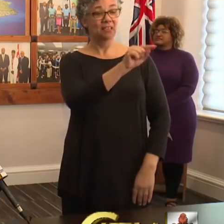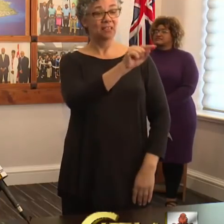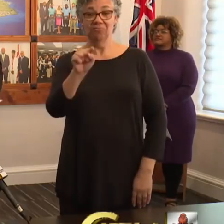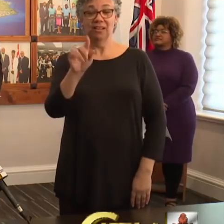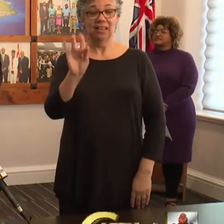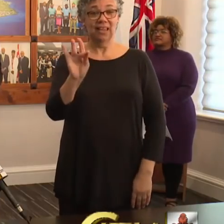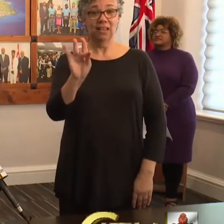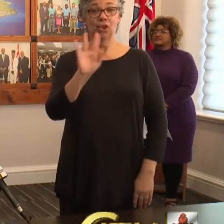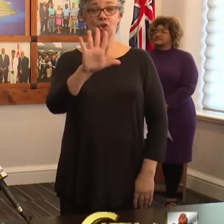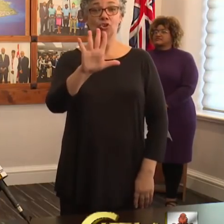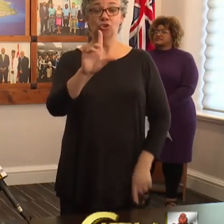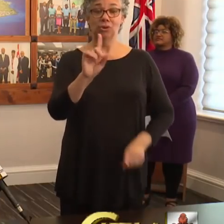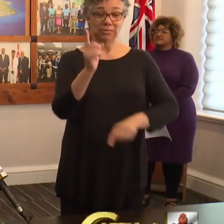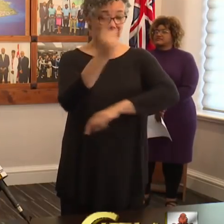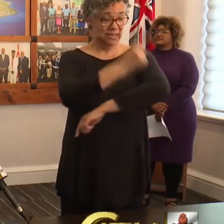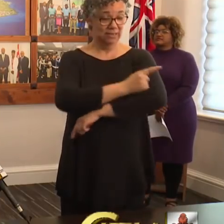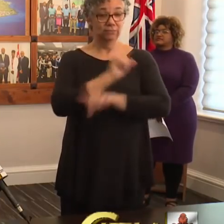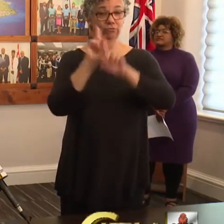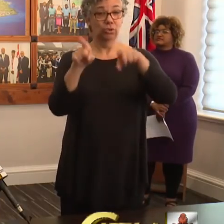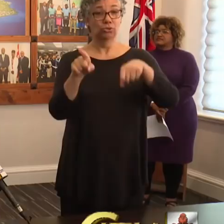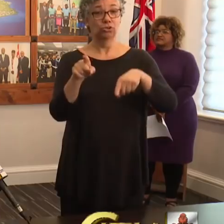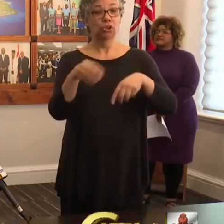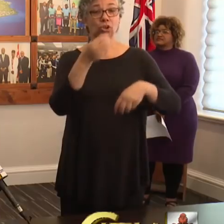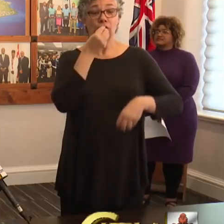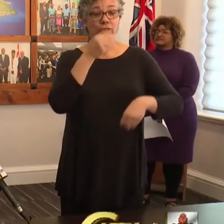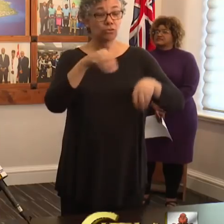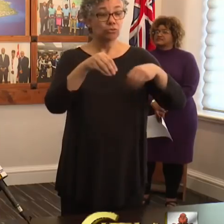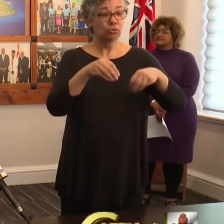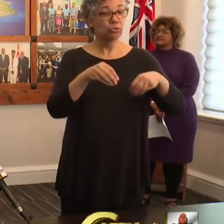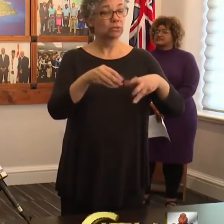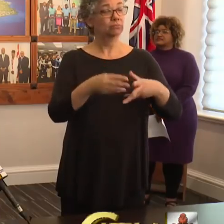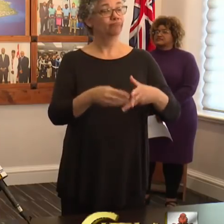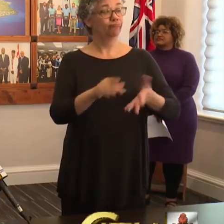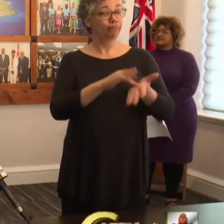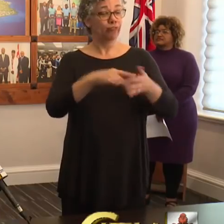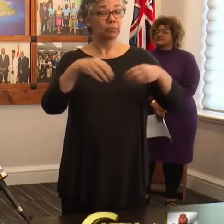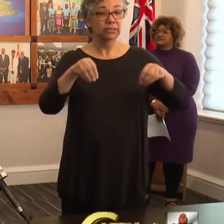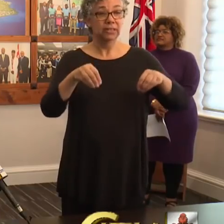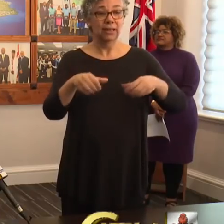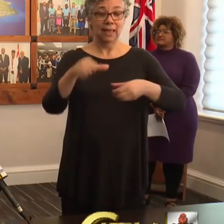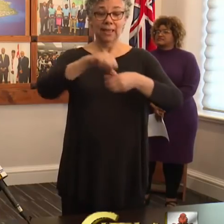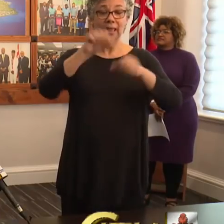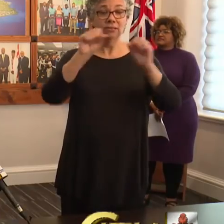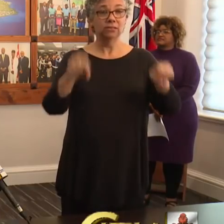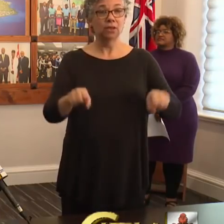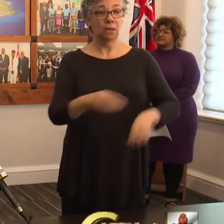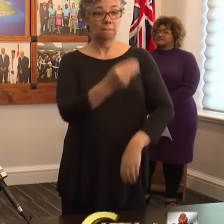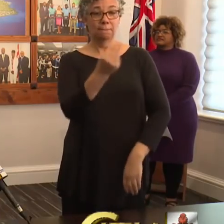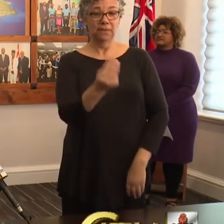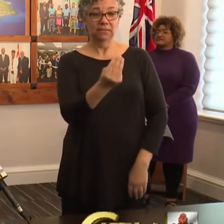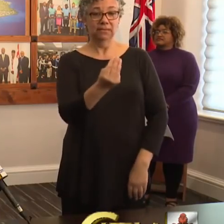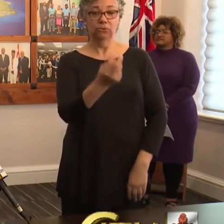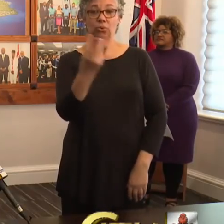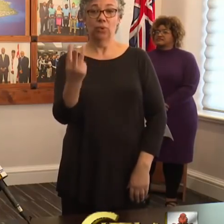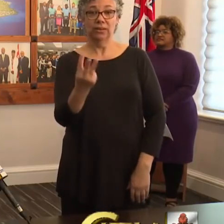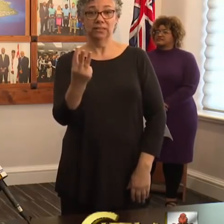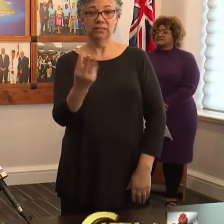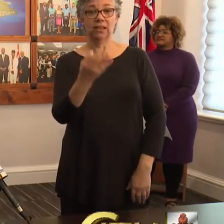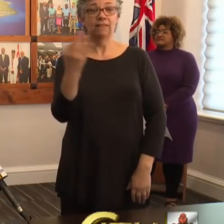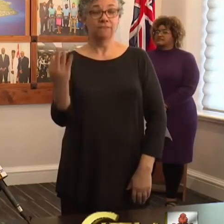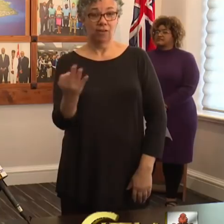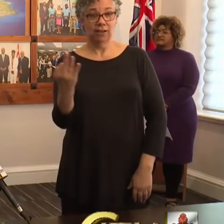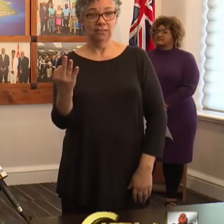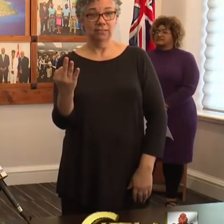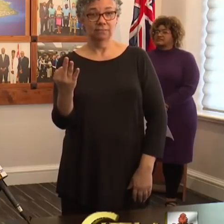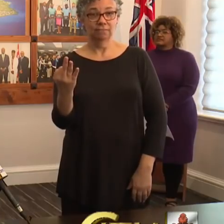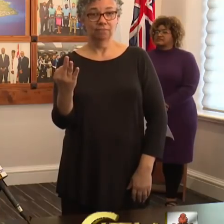your days for going to grocery stores, pharmacies and gas stations are Mondays, Wednesdays and Fridays